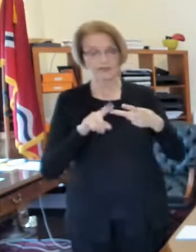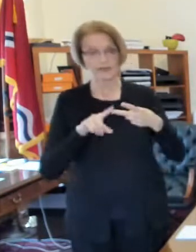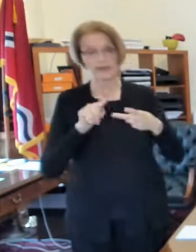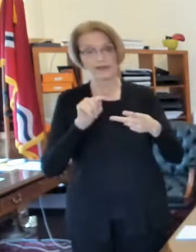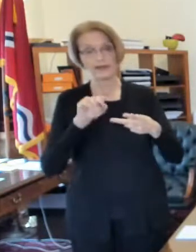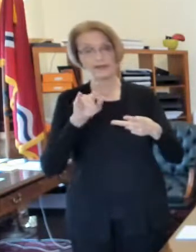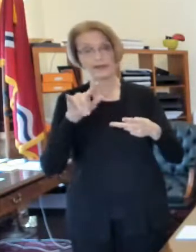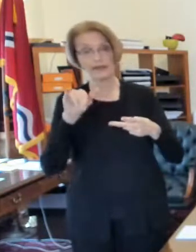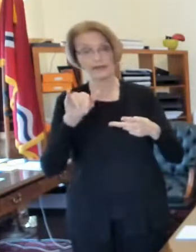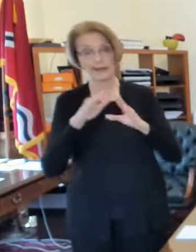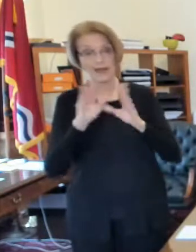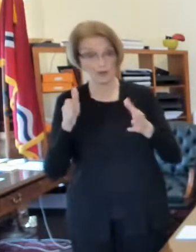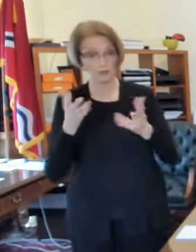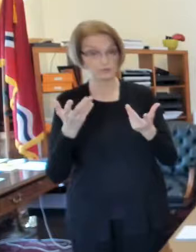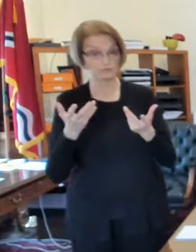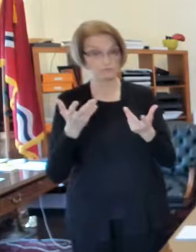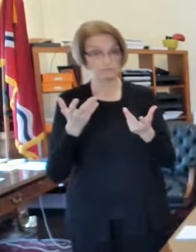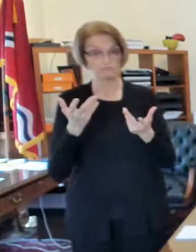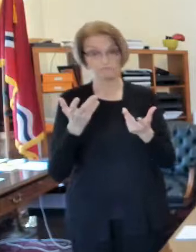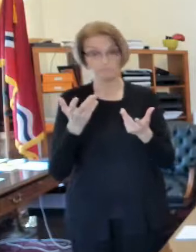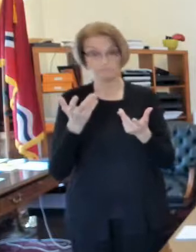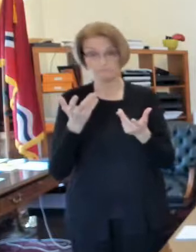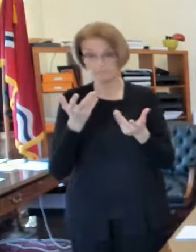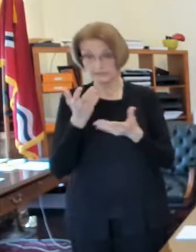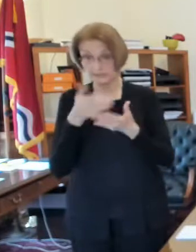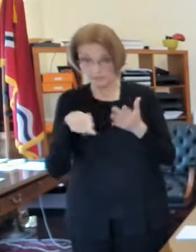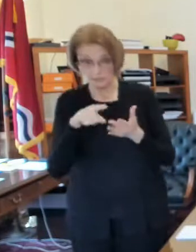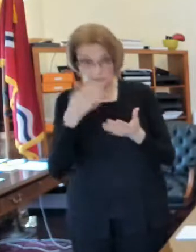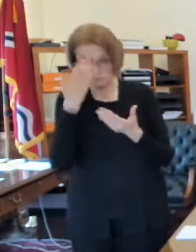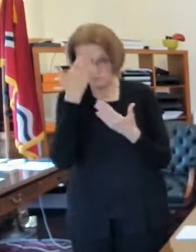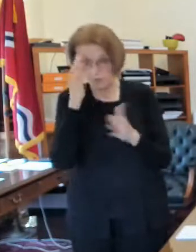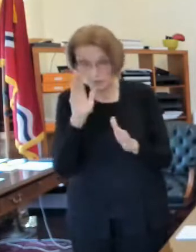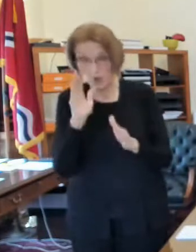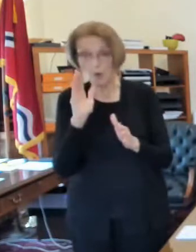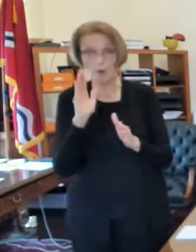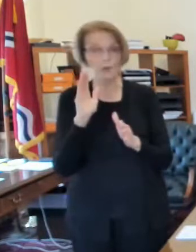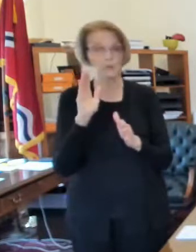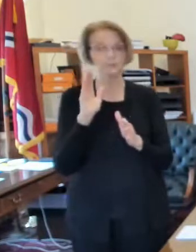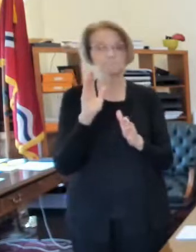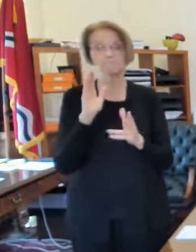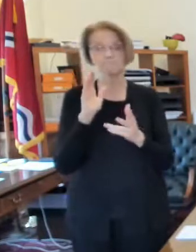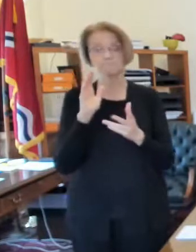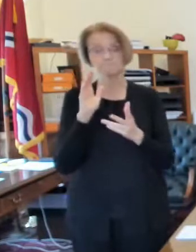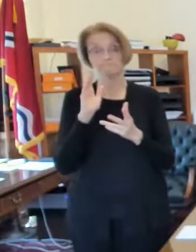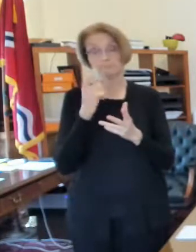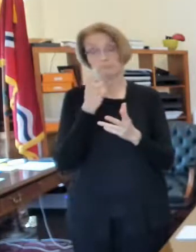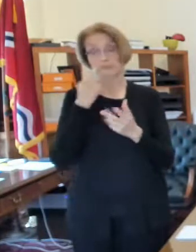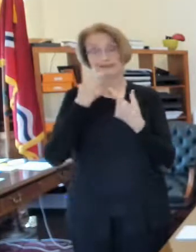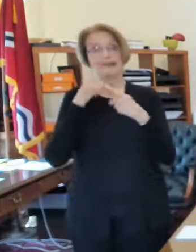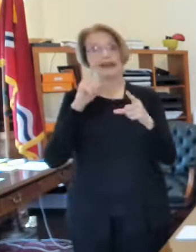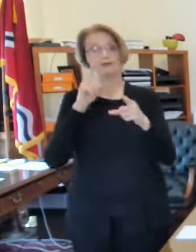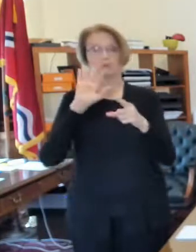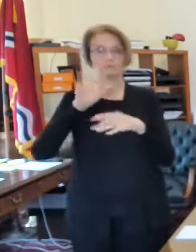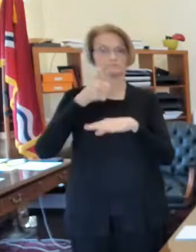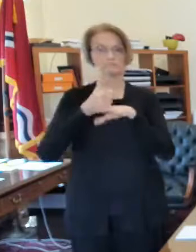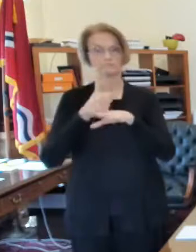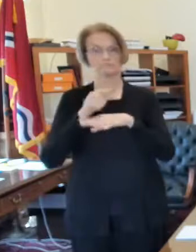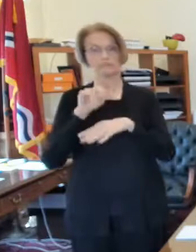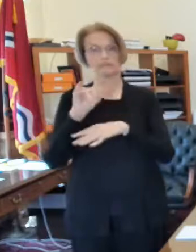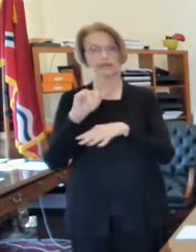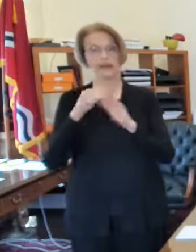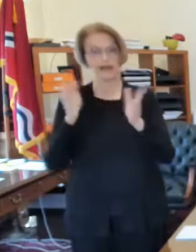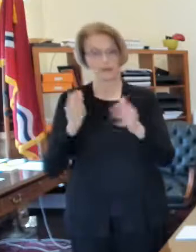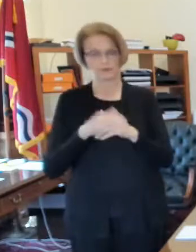houses for any of you who have not seen our announcement on the tiny houses and then of course